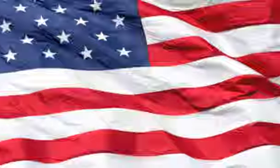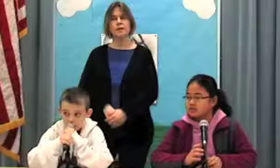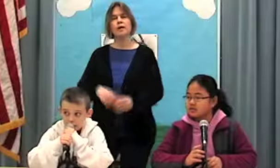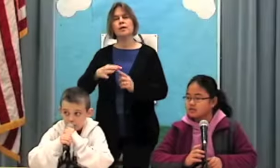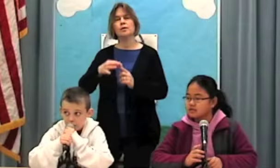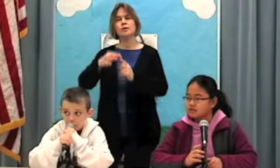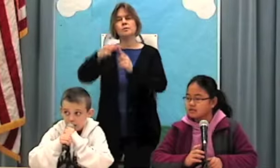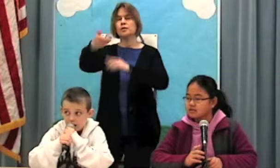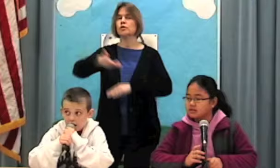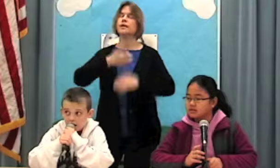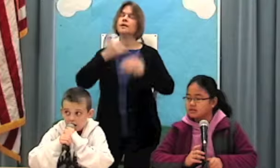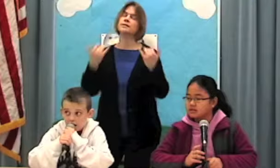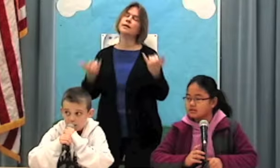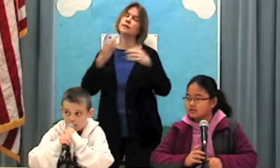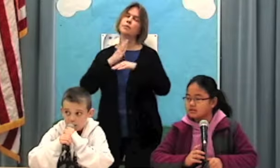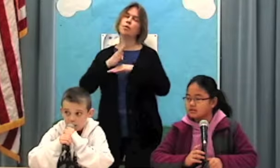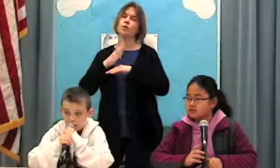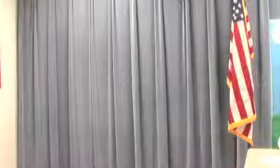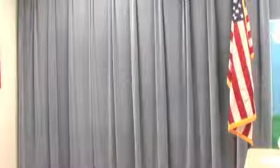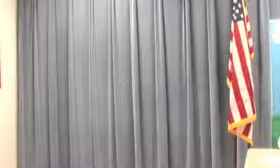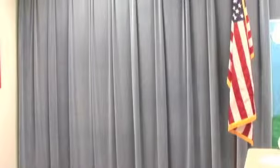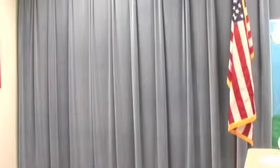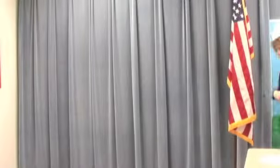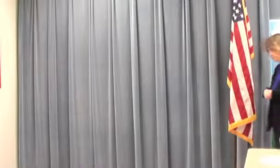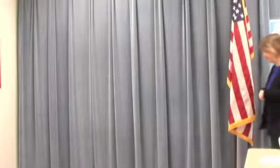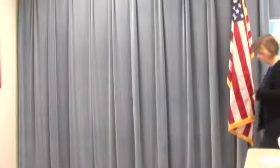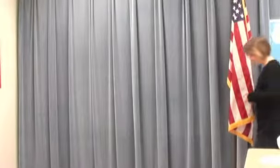special guest for today is Ms. Boardner.